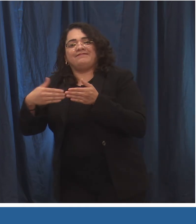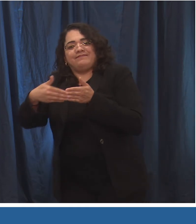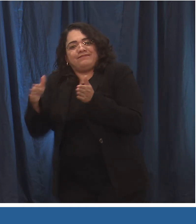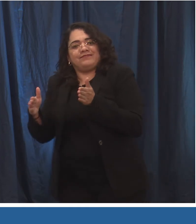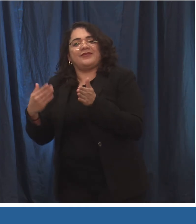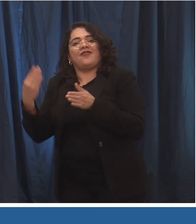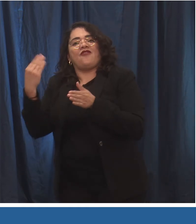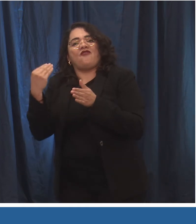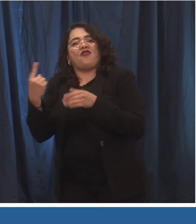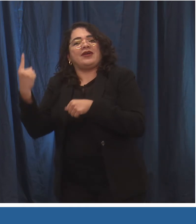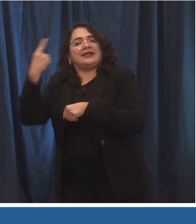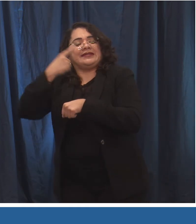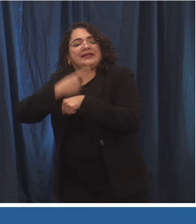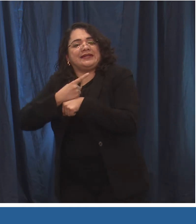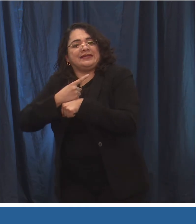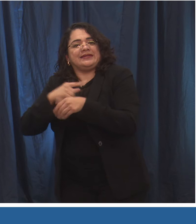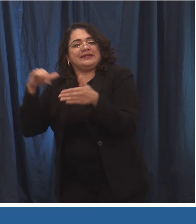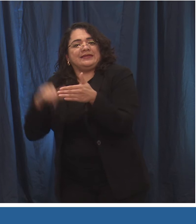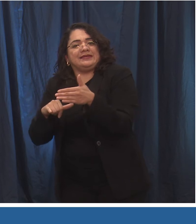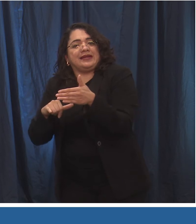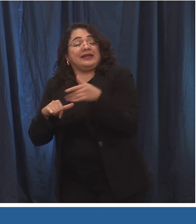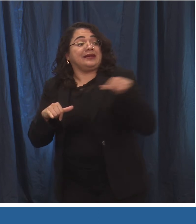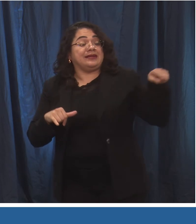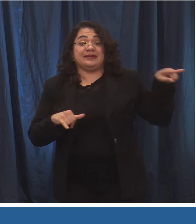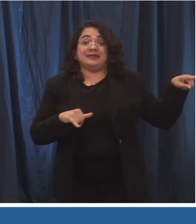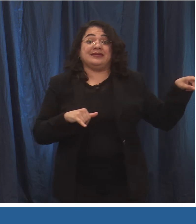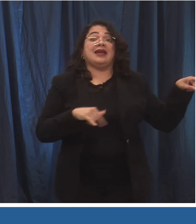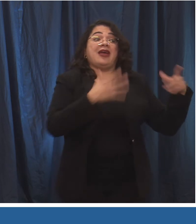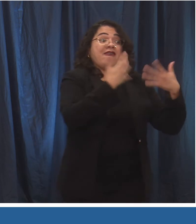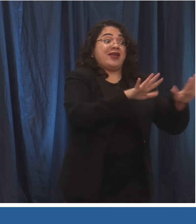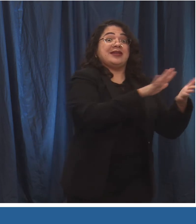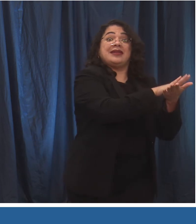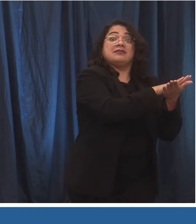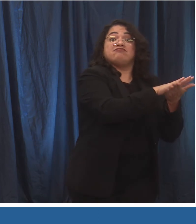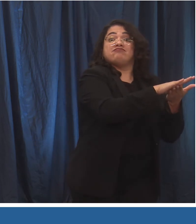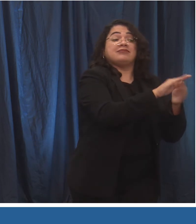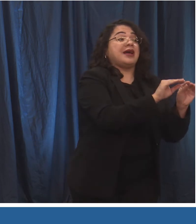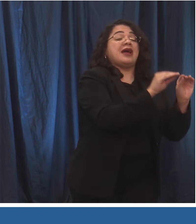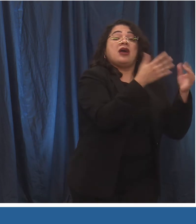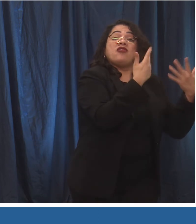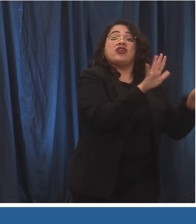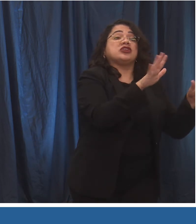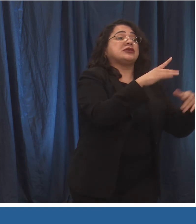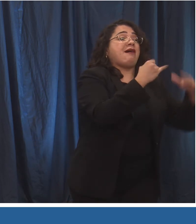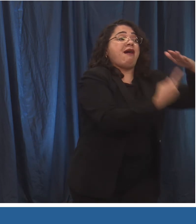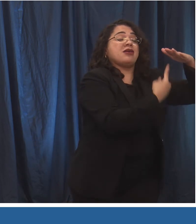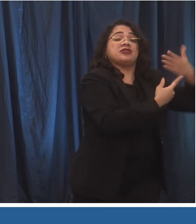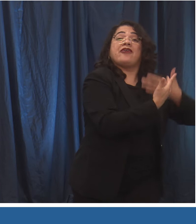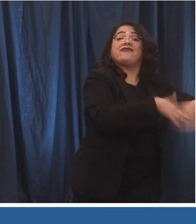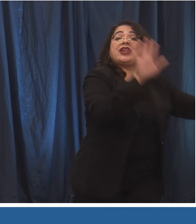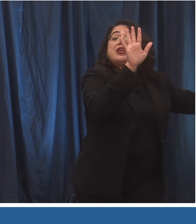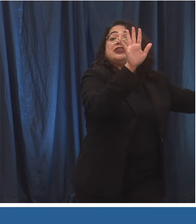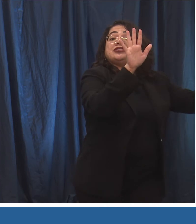after the person with COVID-19 was told they were cleared to stop their self-isolation. This is